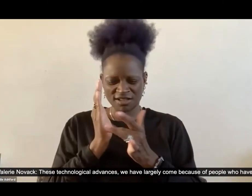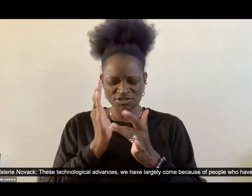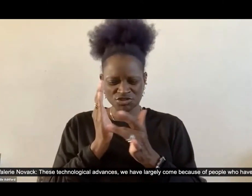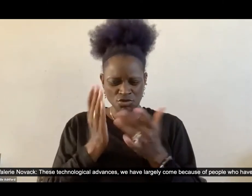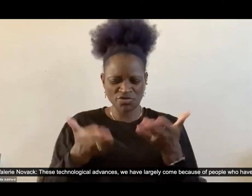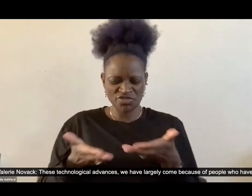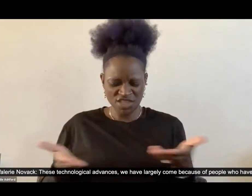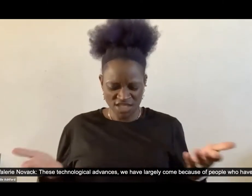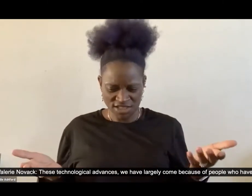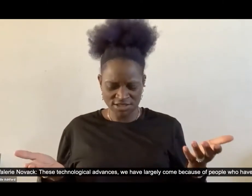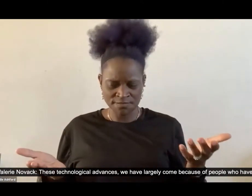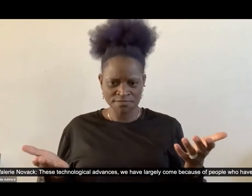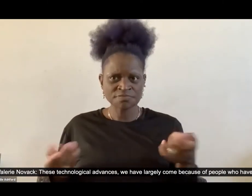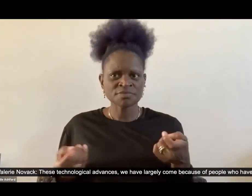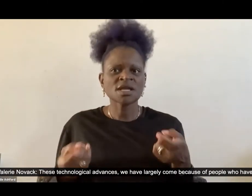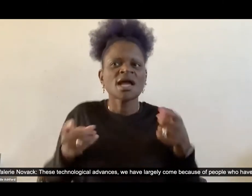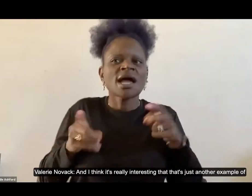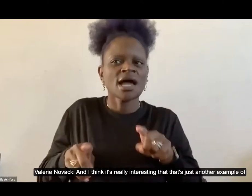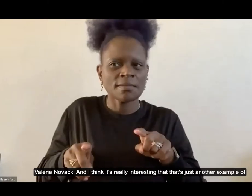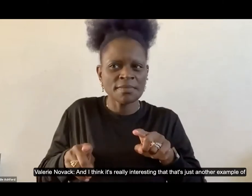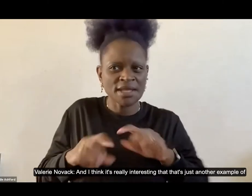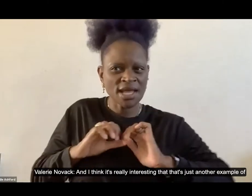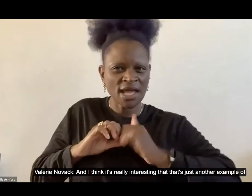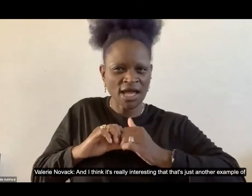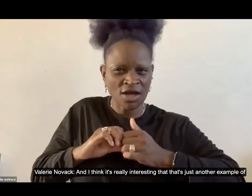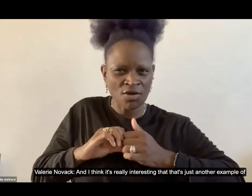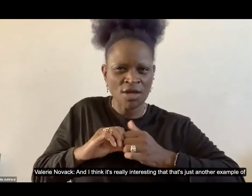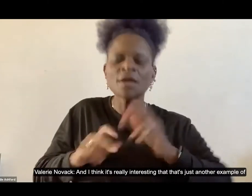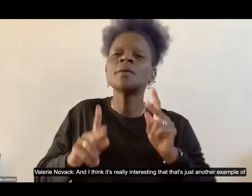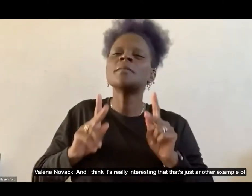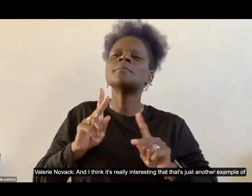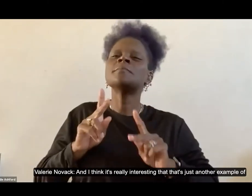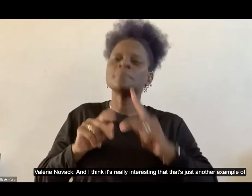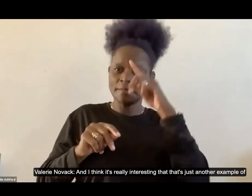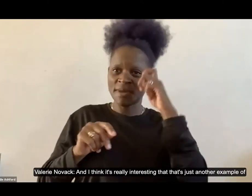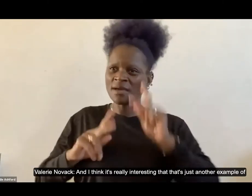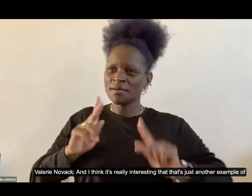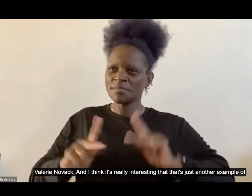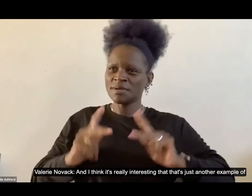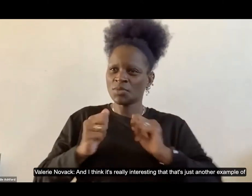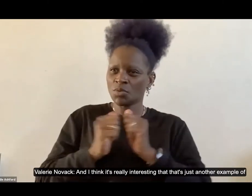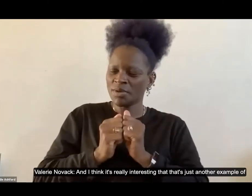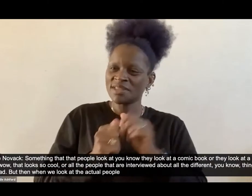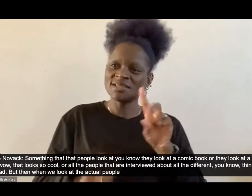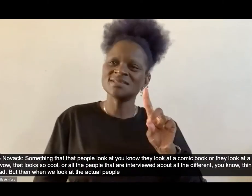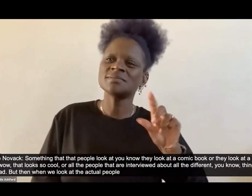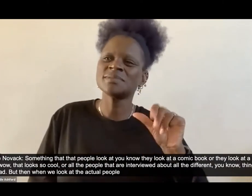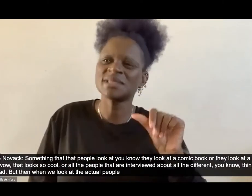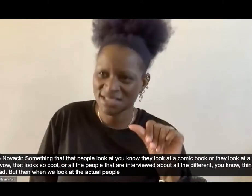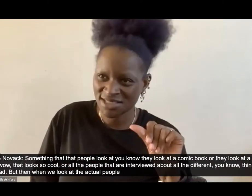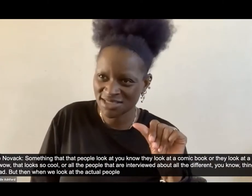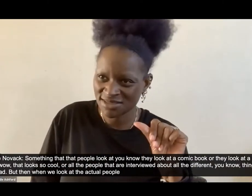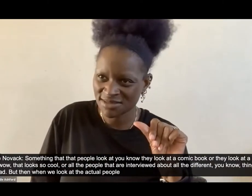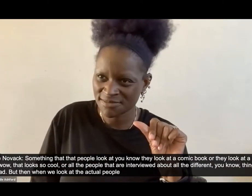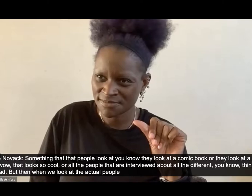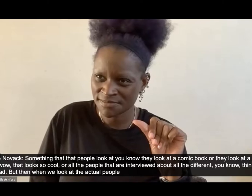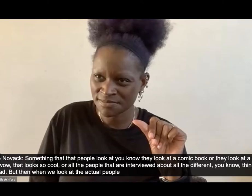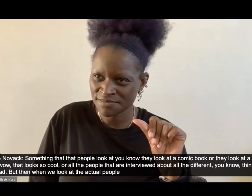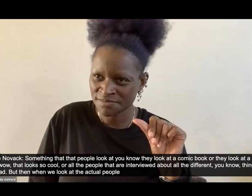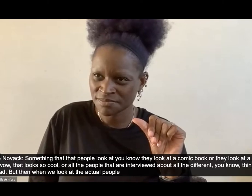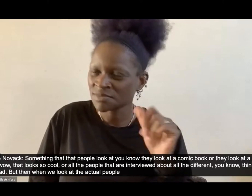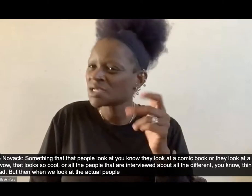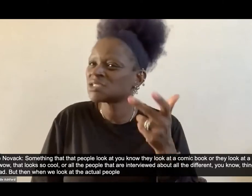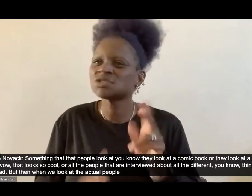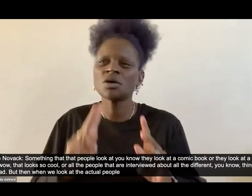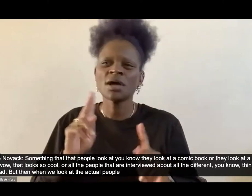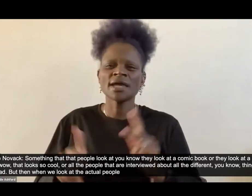of people who have disabilities. And I think it's really interesting that that's just another example of something that, that people look at,